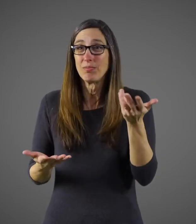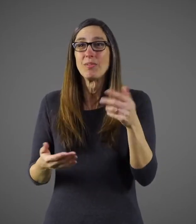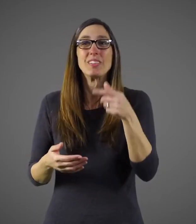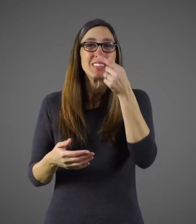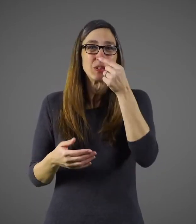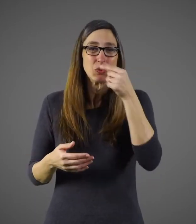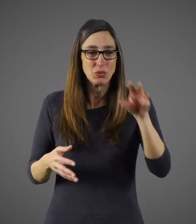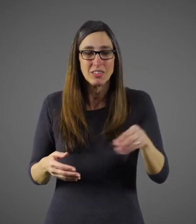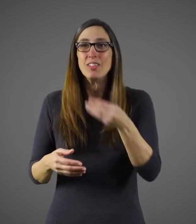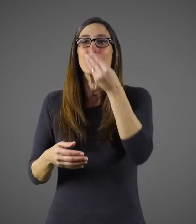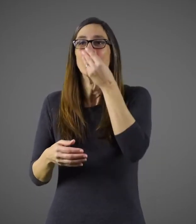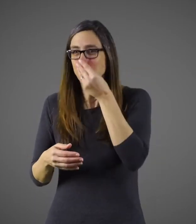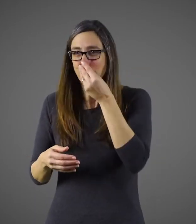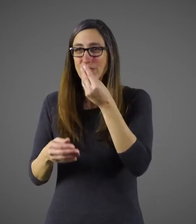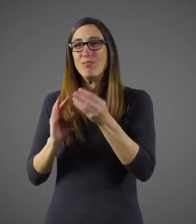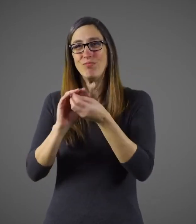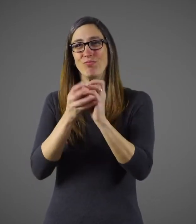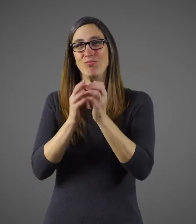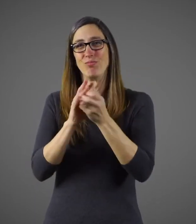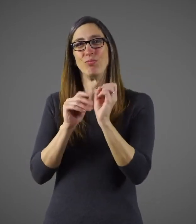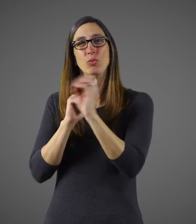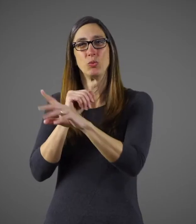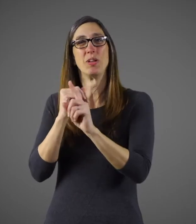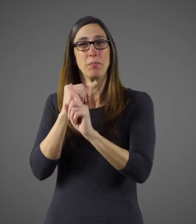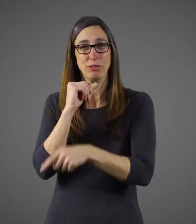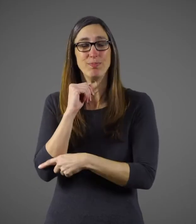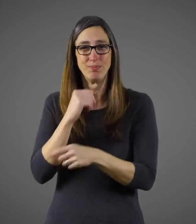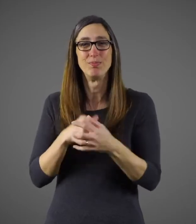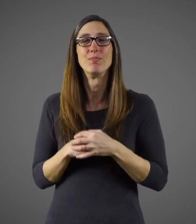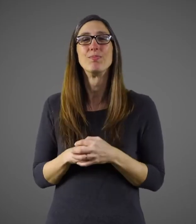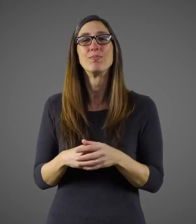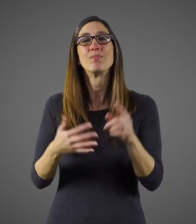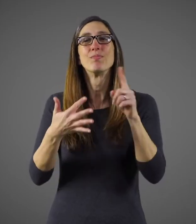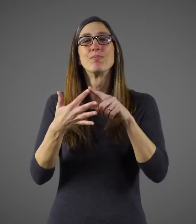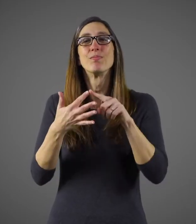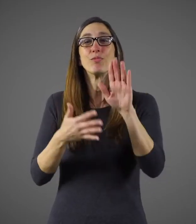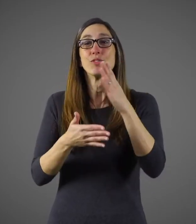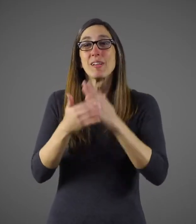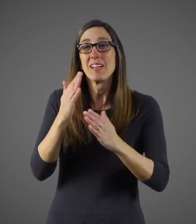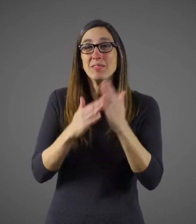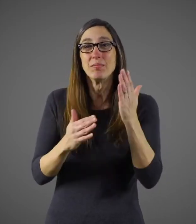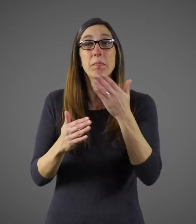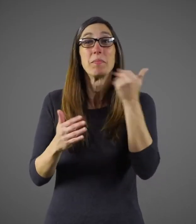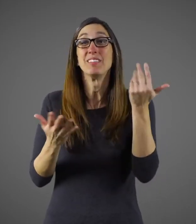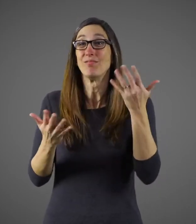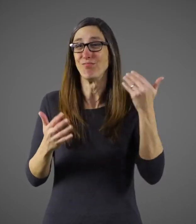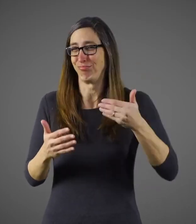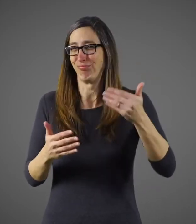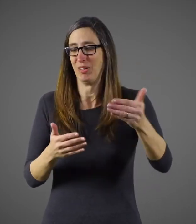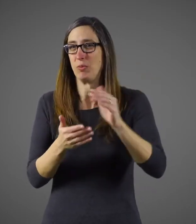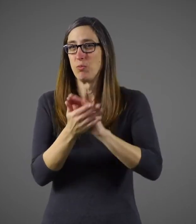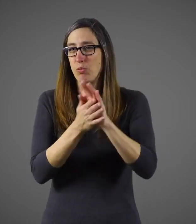tissue and then throw it in the garbage. Wash your hands often in soapy water.